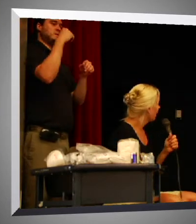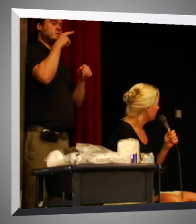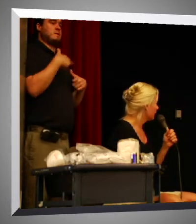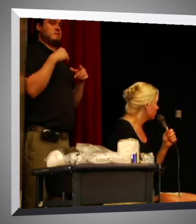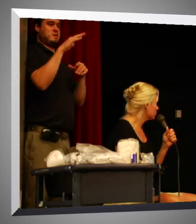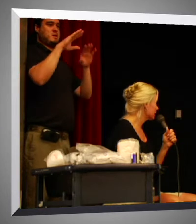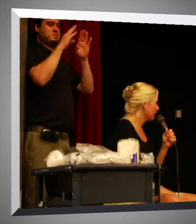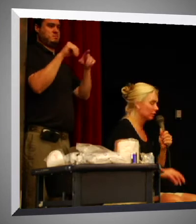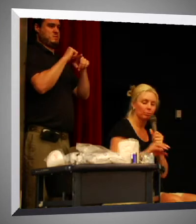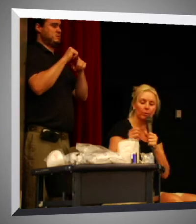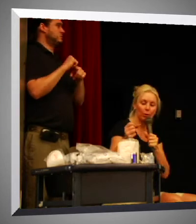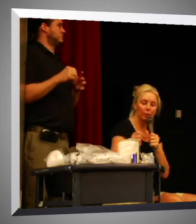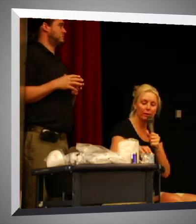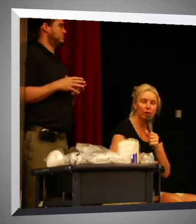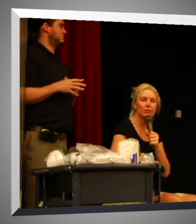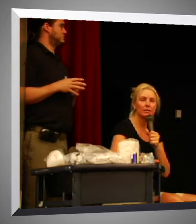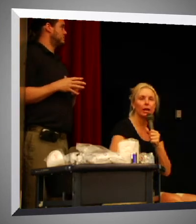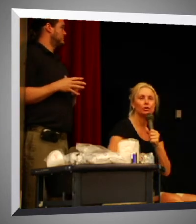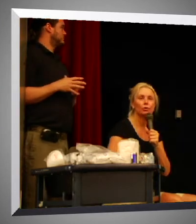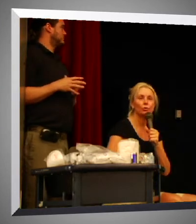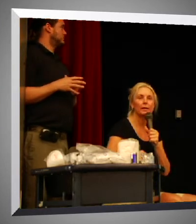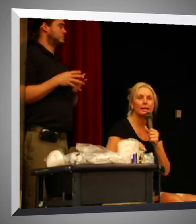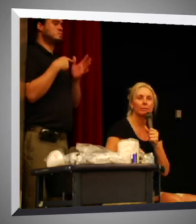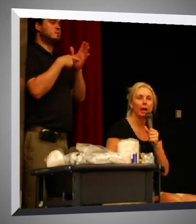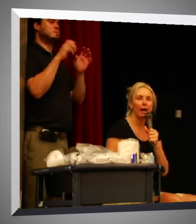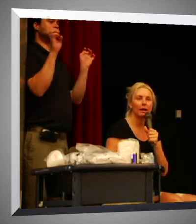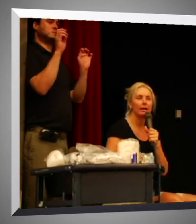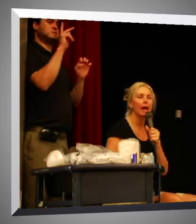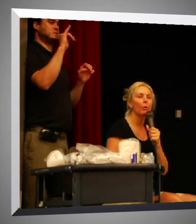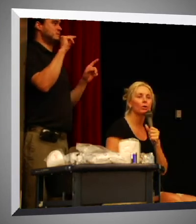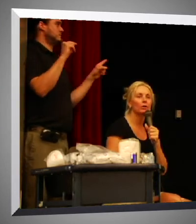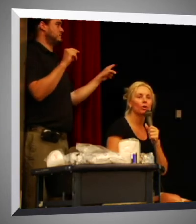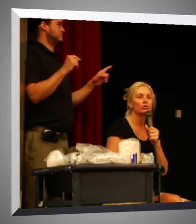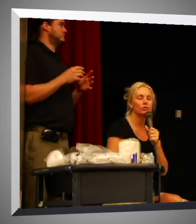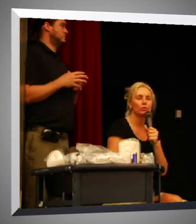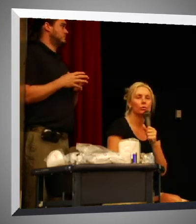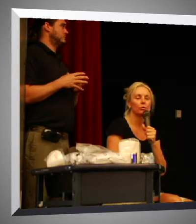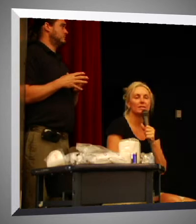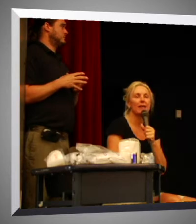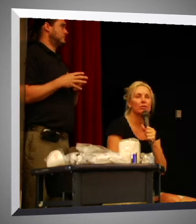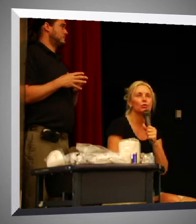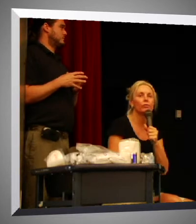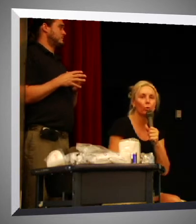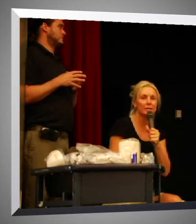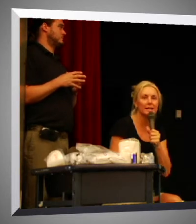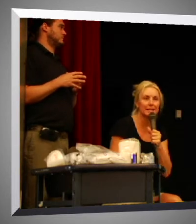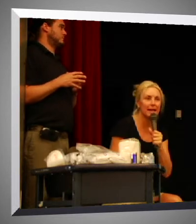The emergency kit. They used to say a two, three days supply. Now, we're encouraging to seven to 14 days